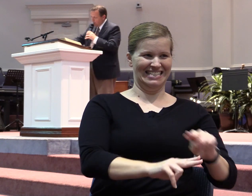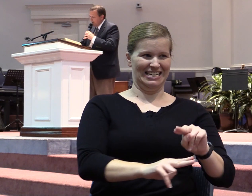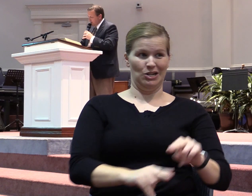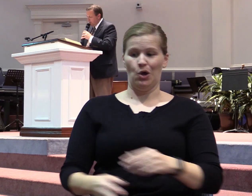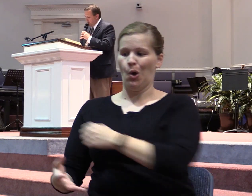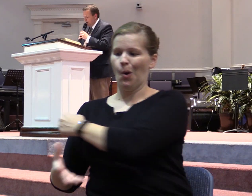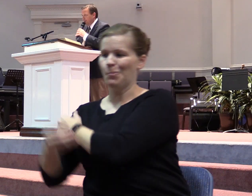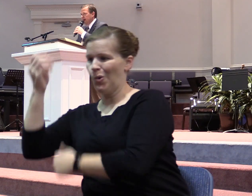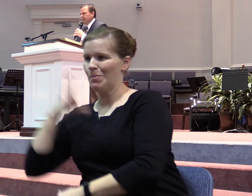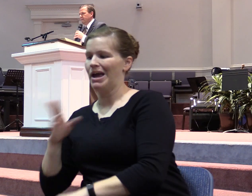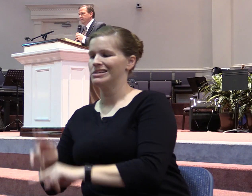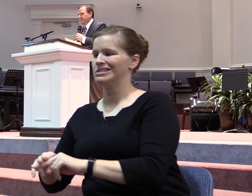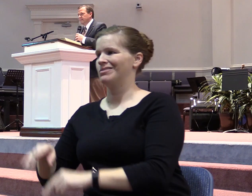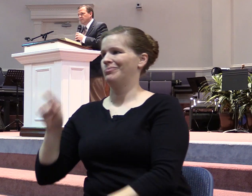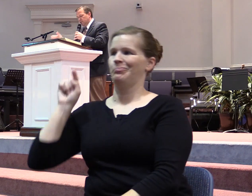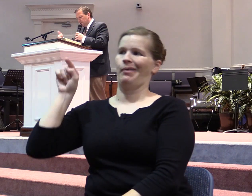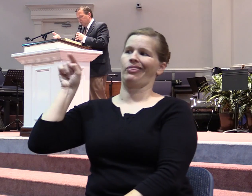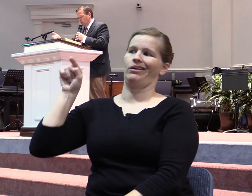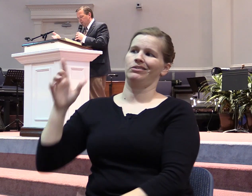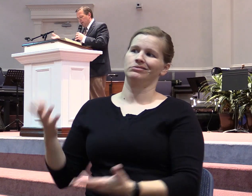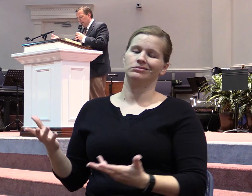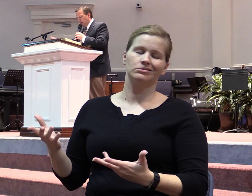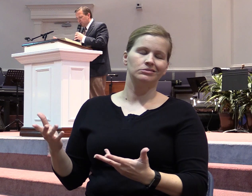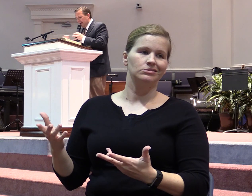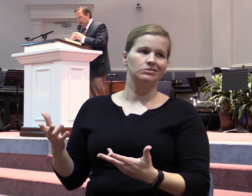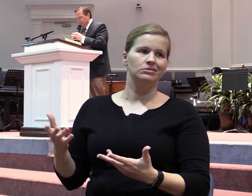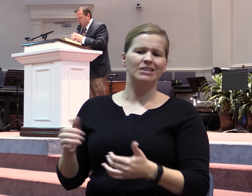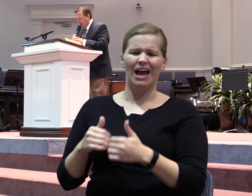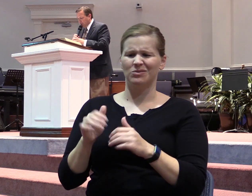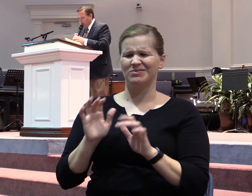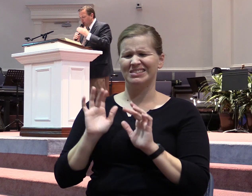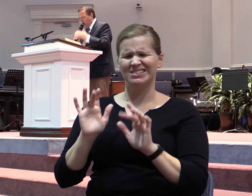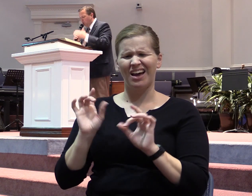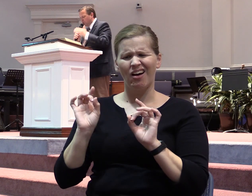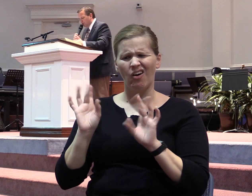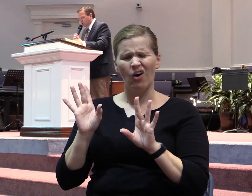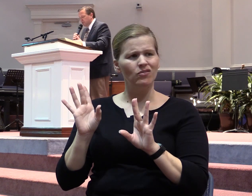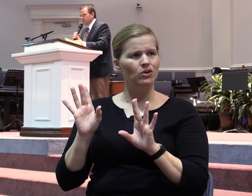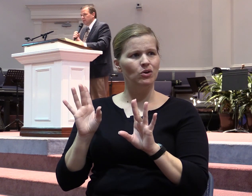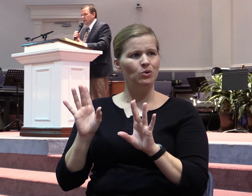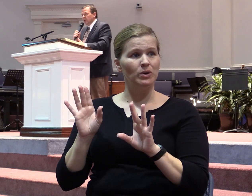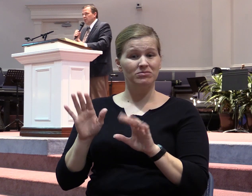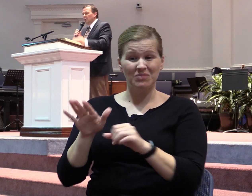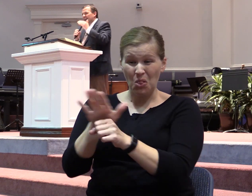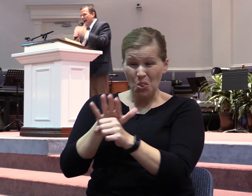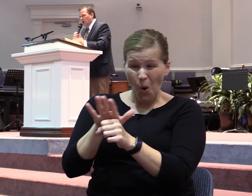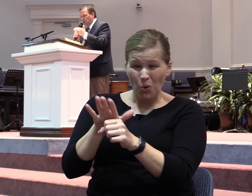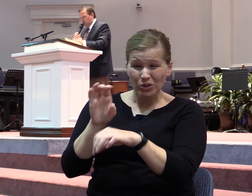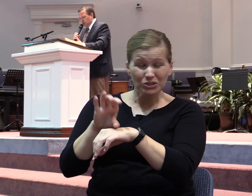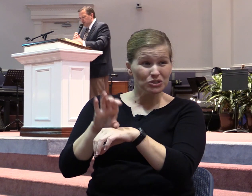somewhere in the back. That's what he's dealing with. How sad and tragic when local churches, when our churches